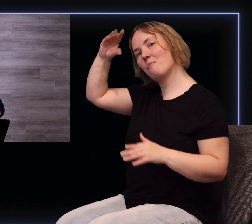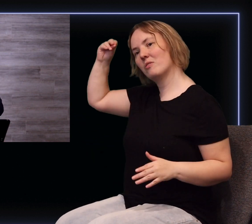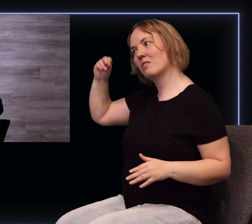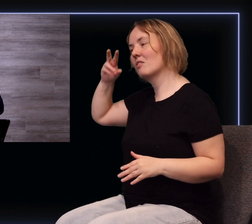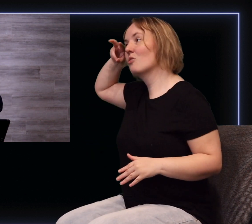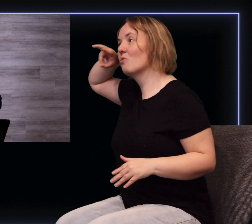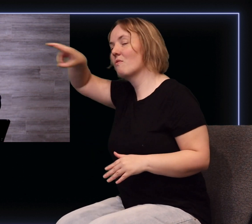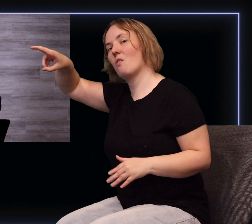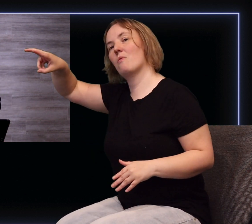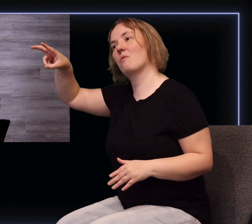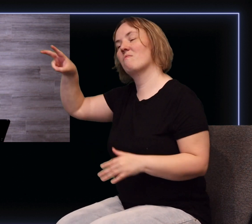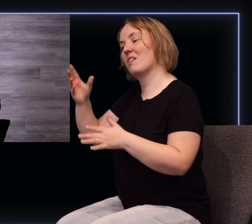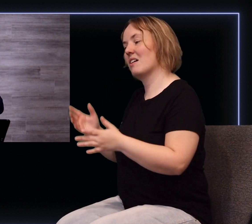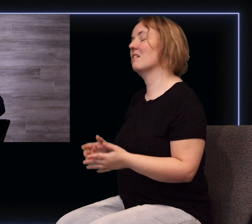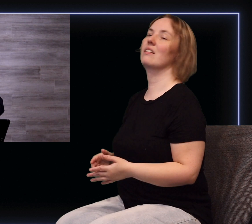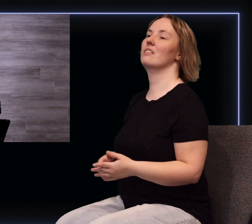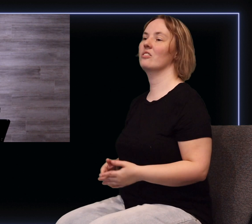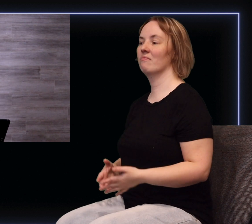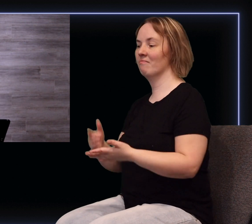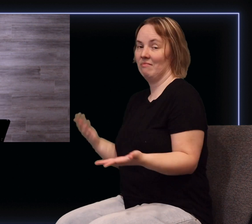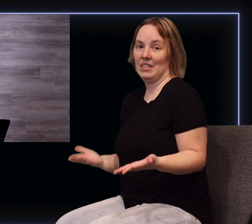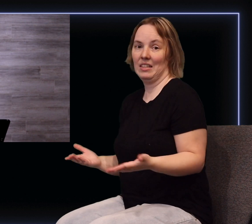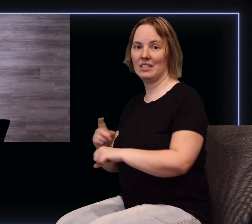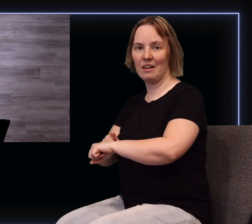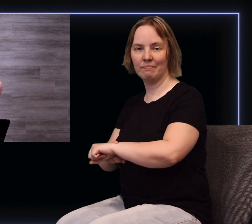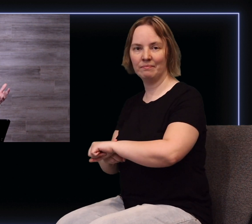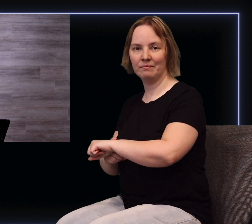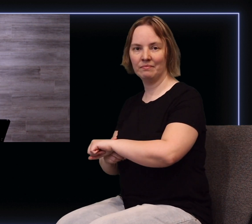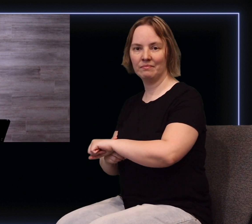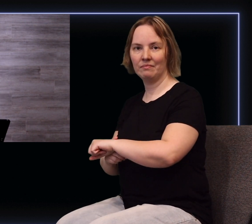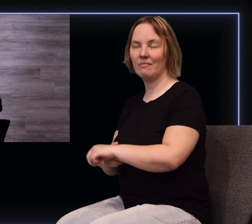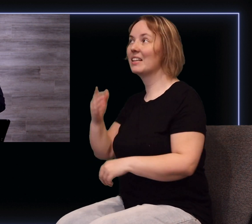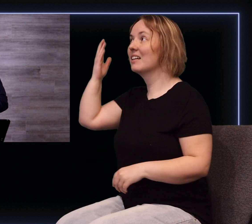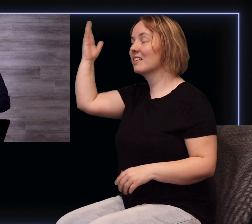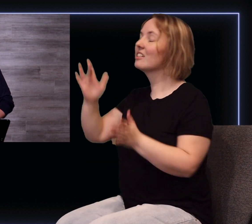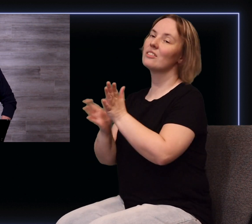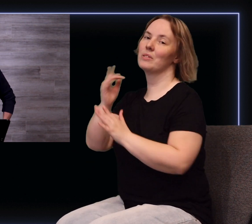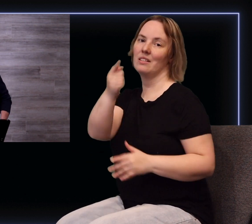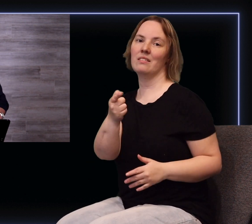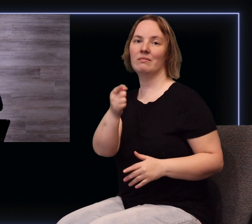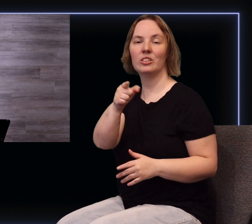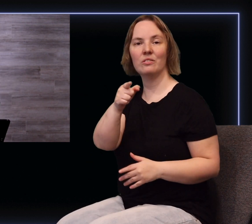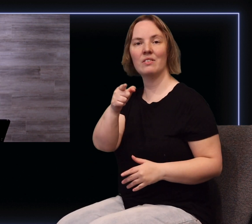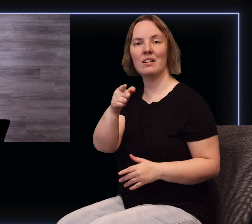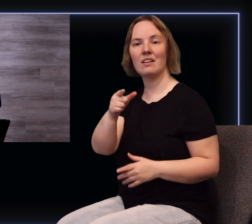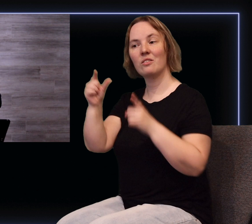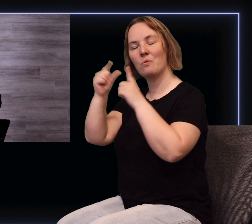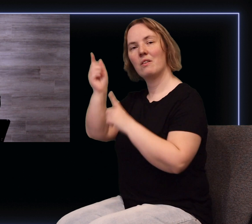looked forward to this present time. Here's what I think He means. He was saying to them, Listen, you've had the Word of God